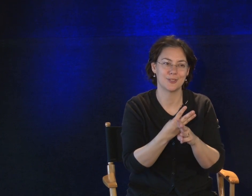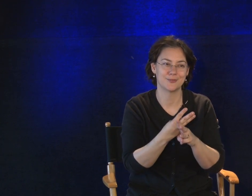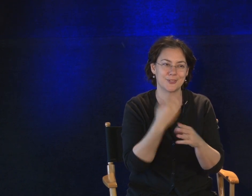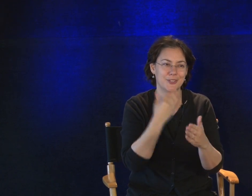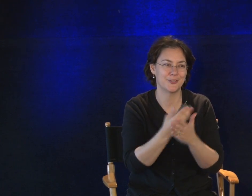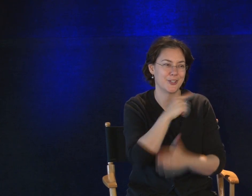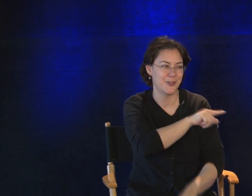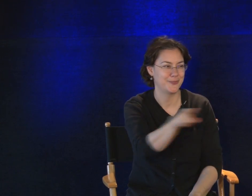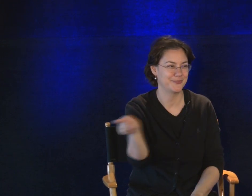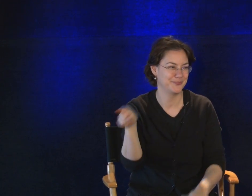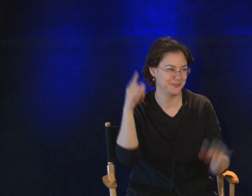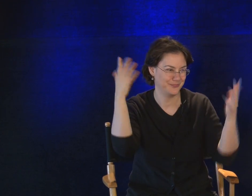Good for you. We